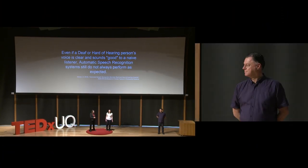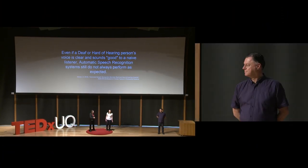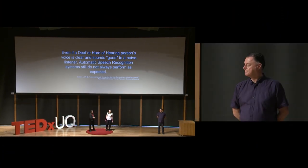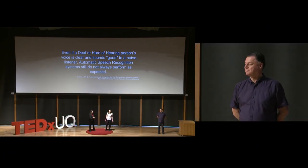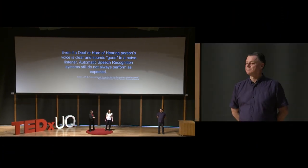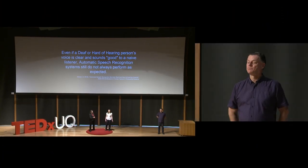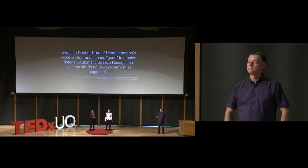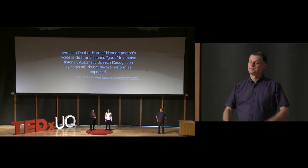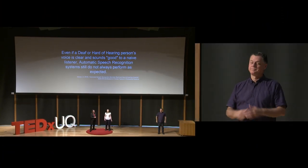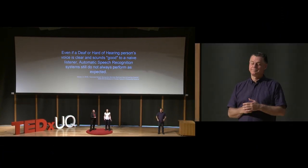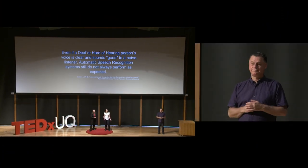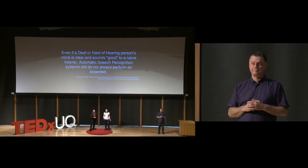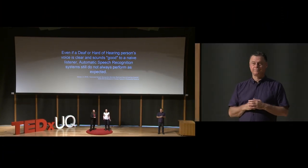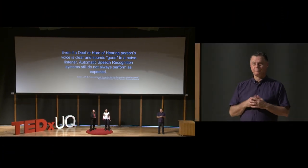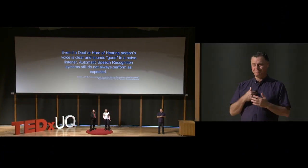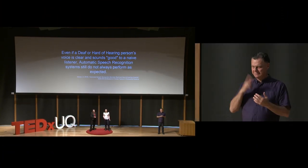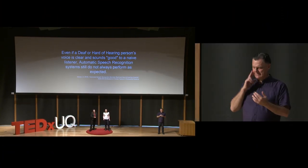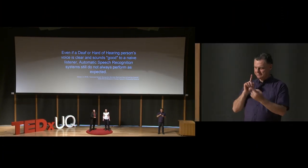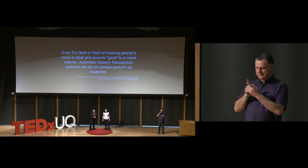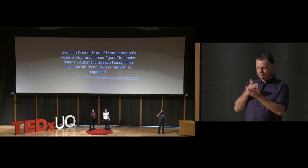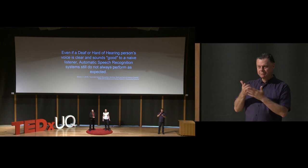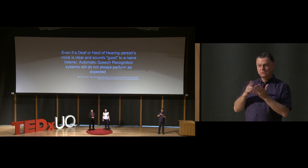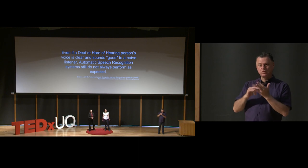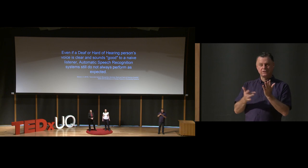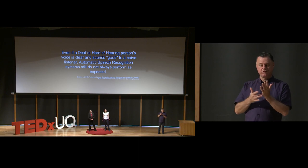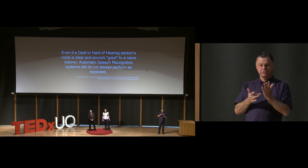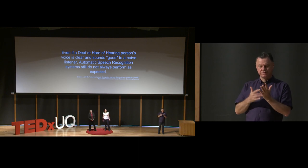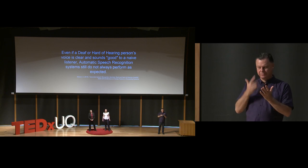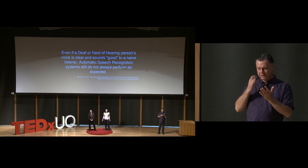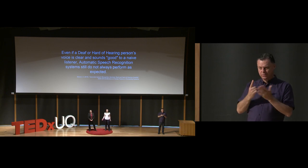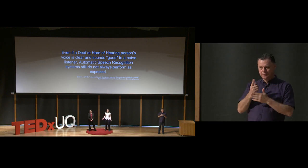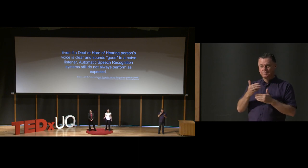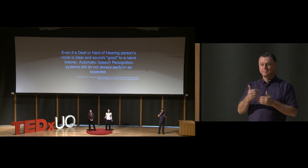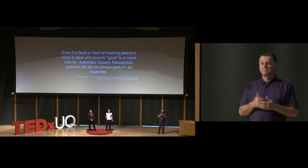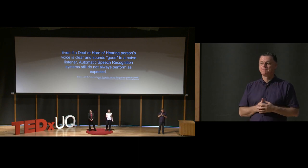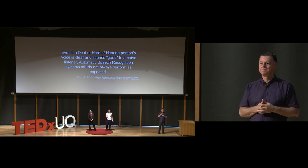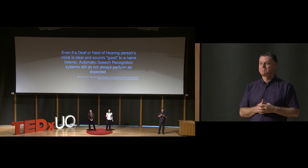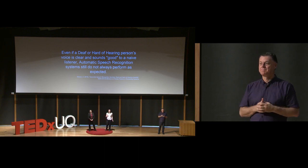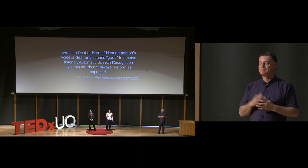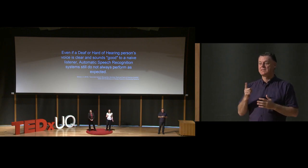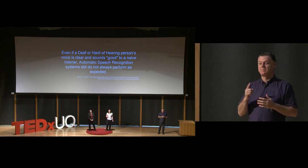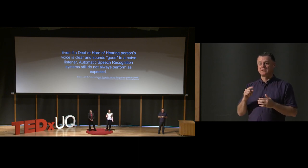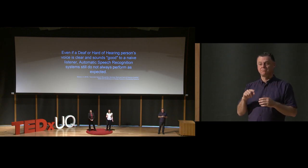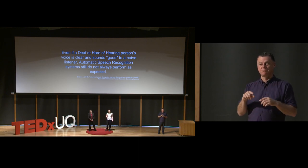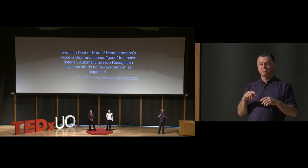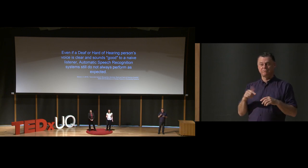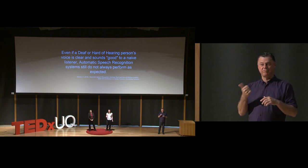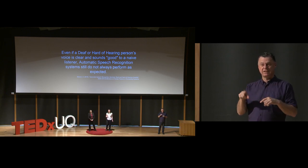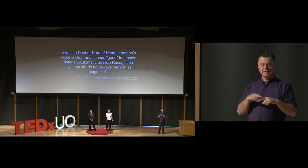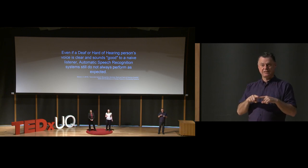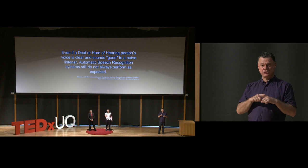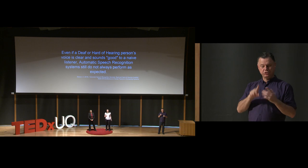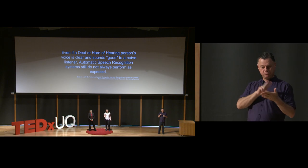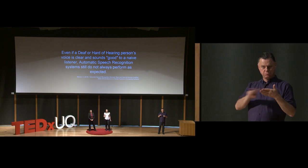We have found that when deaf people do try to use these technologies, even if they are fluent English speakers,